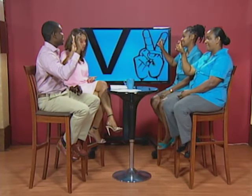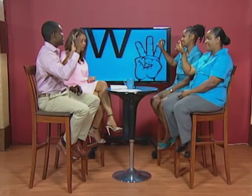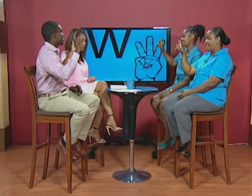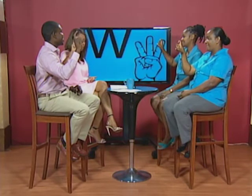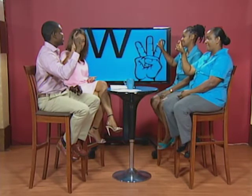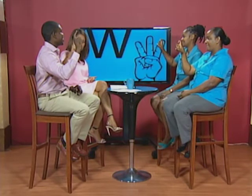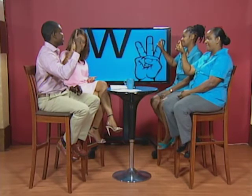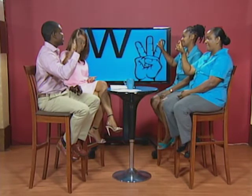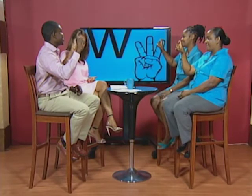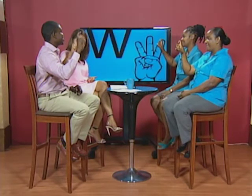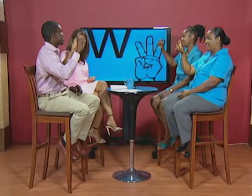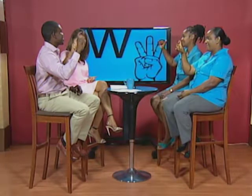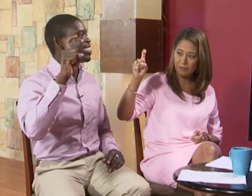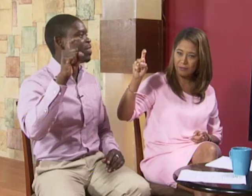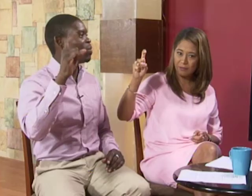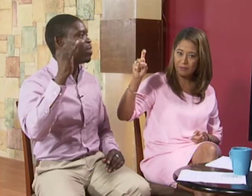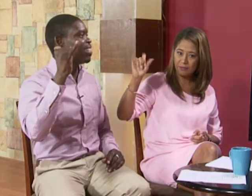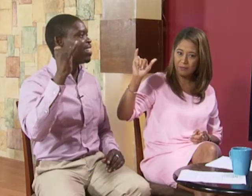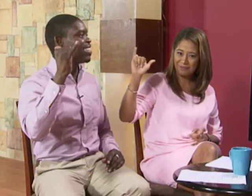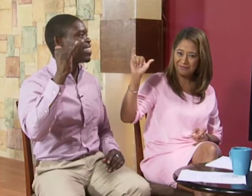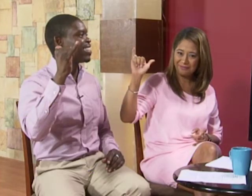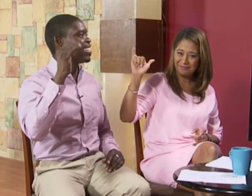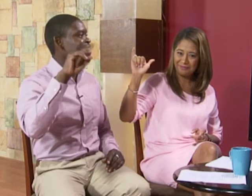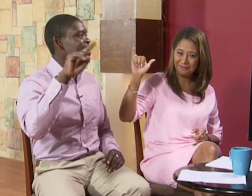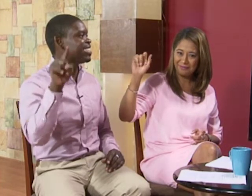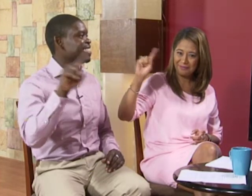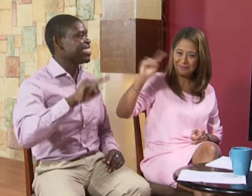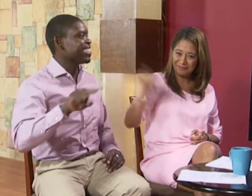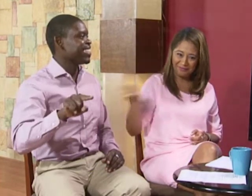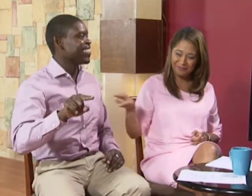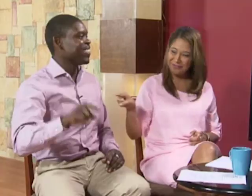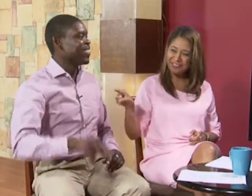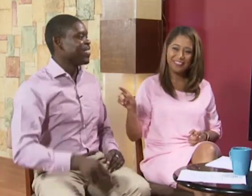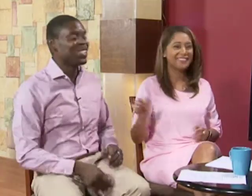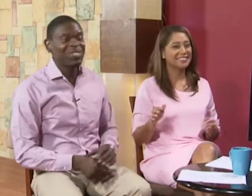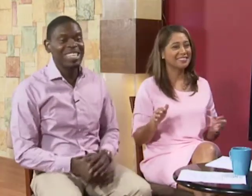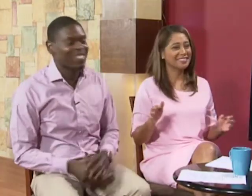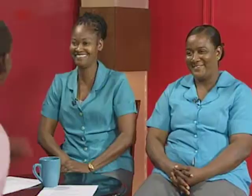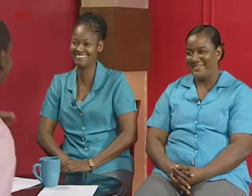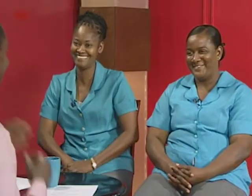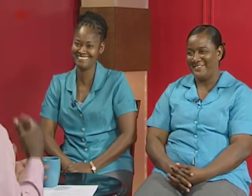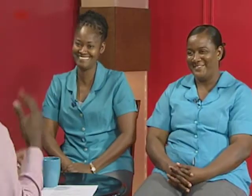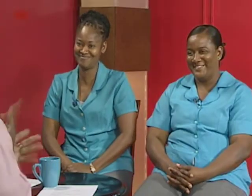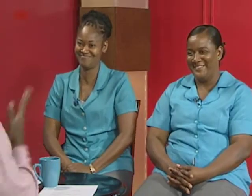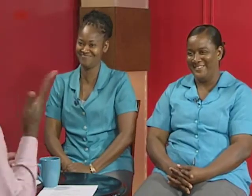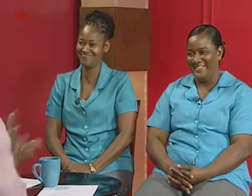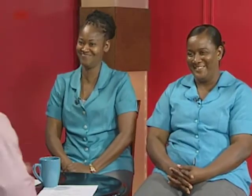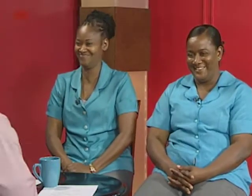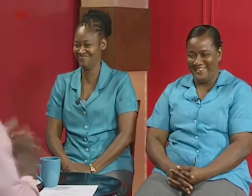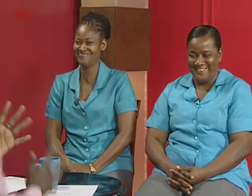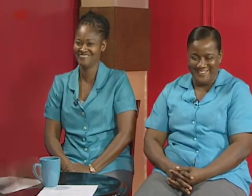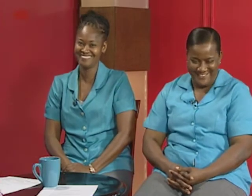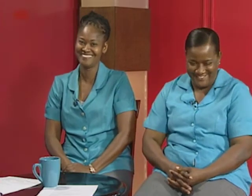x y and z perfect sweet we need to do this like three four more times and i get it